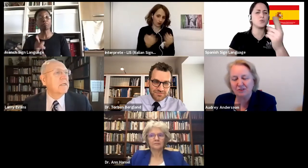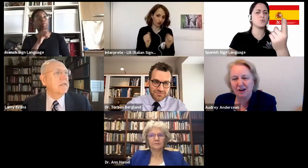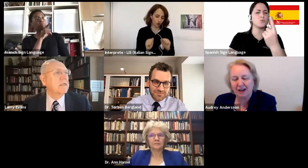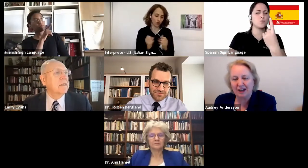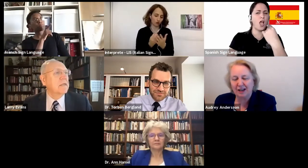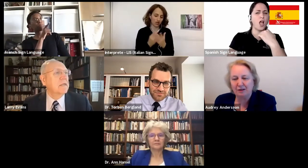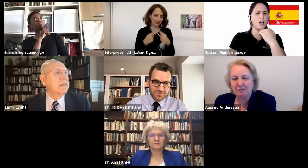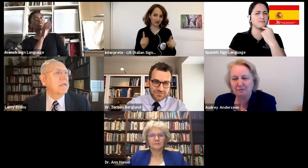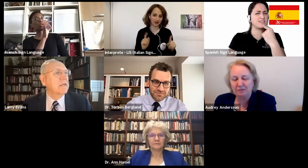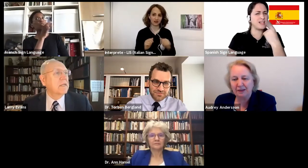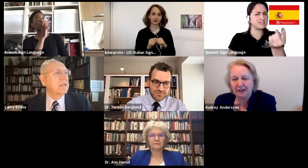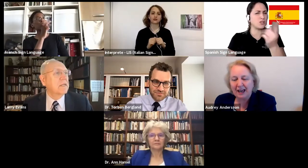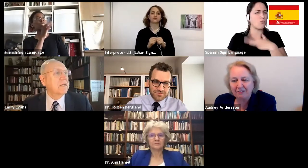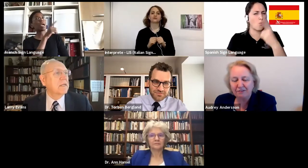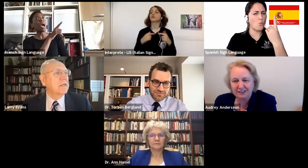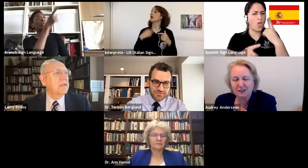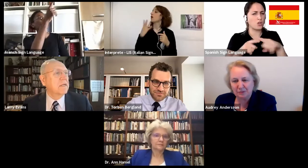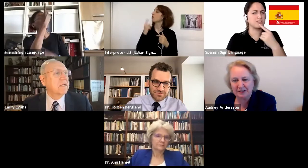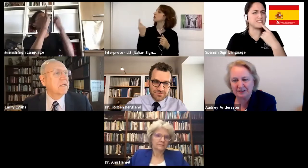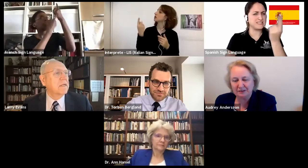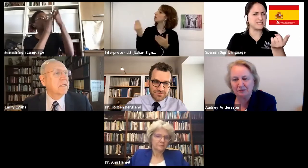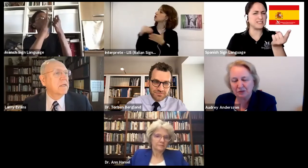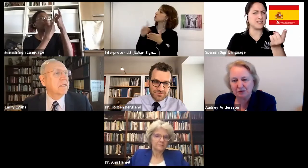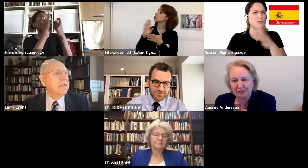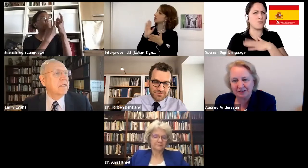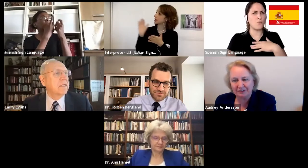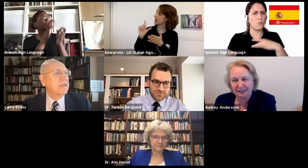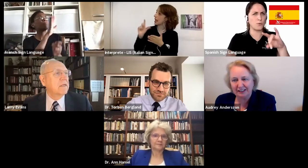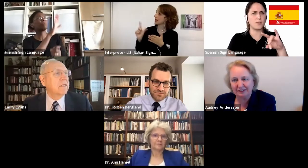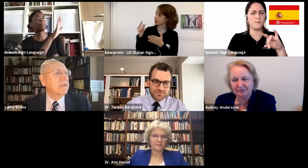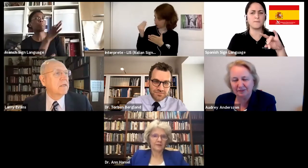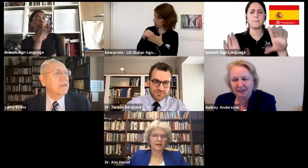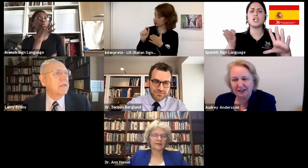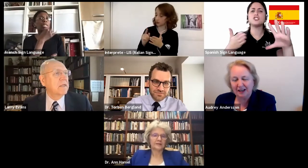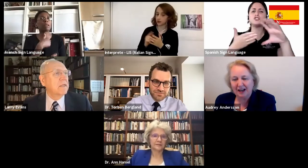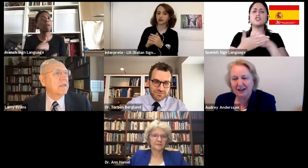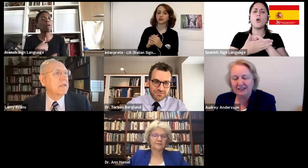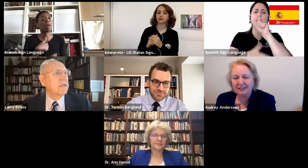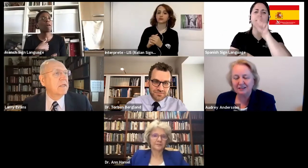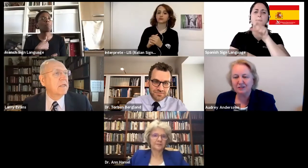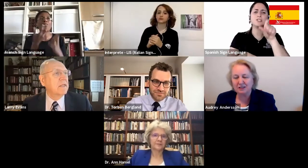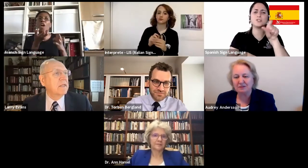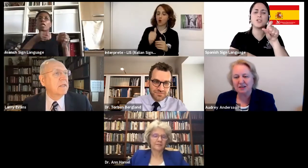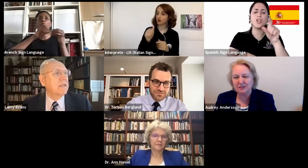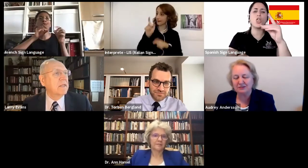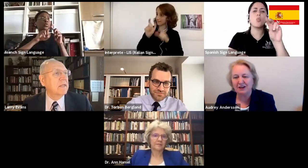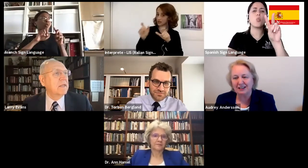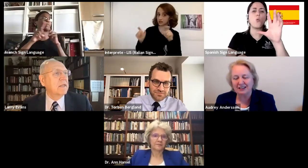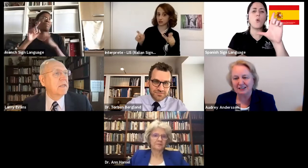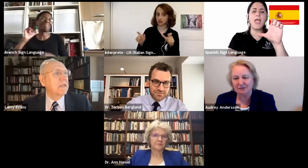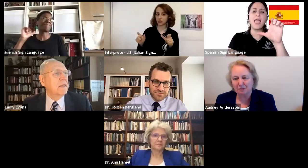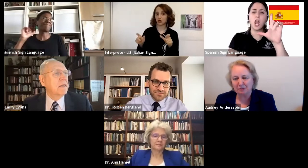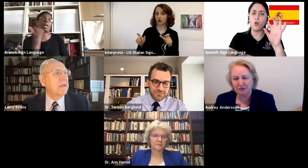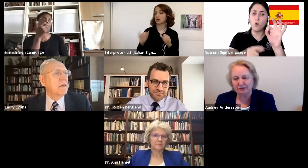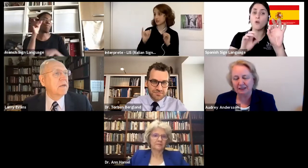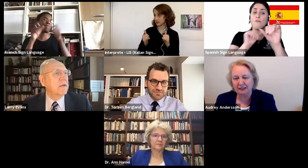no, um, every single person will grieve differently. Yes. And, you know, sometimes it's very